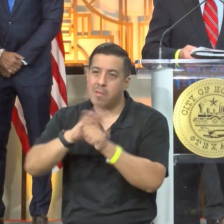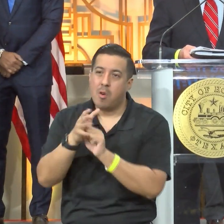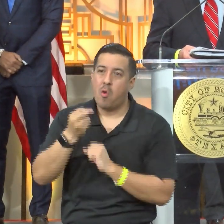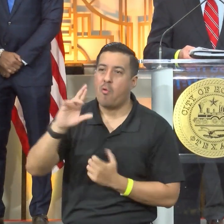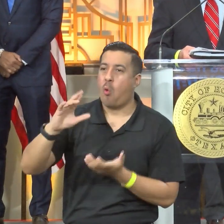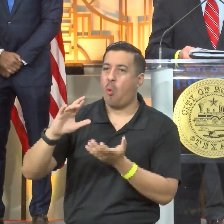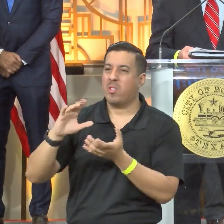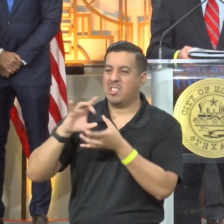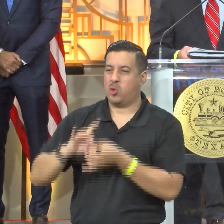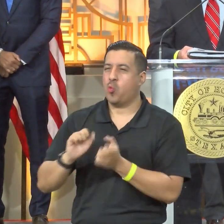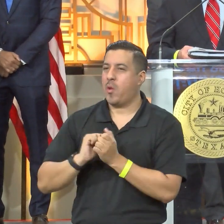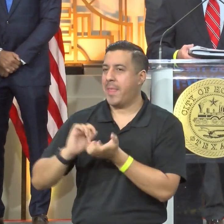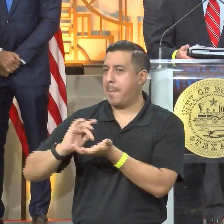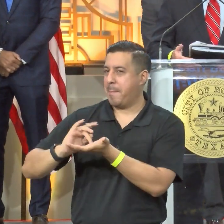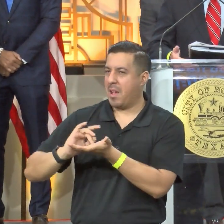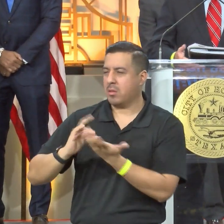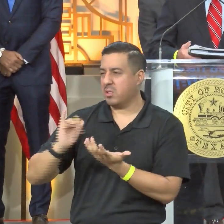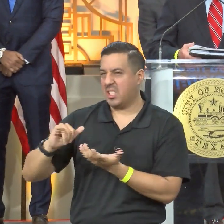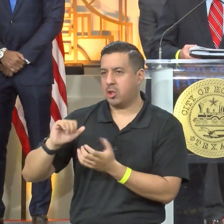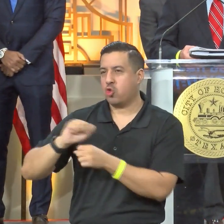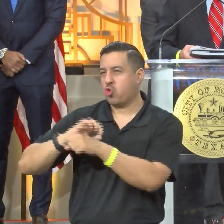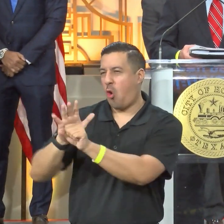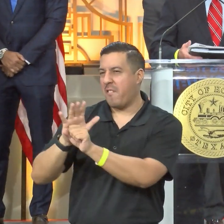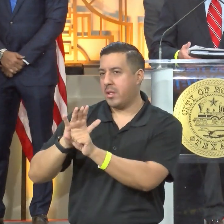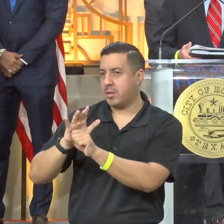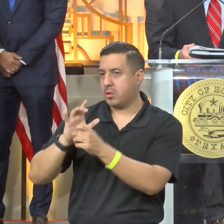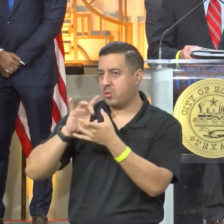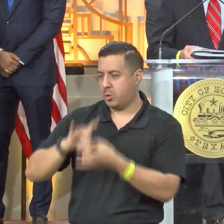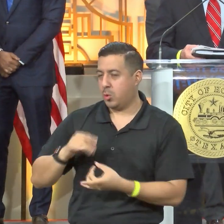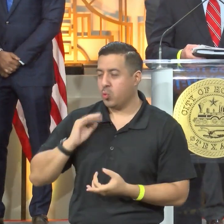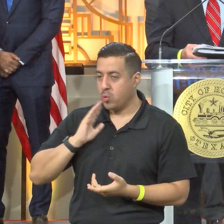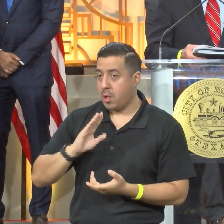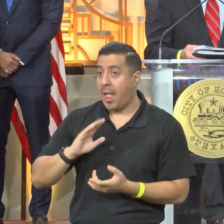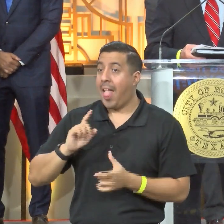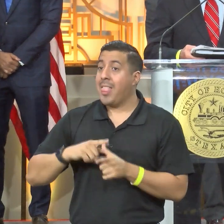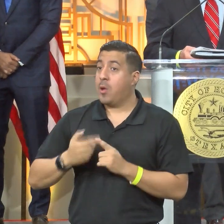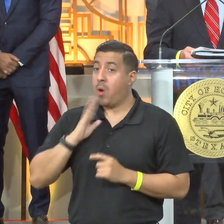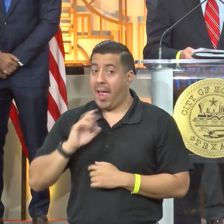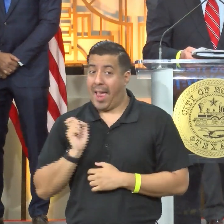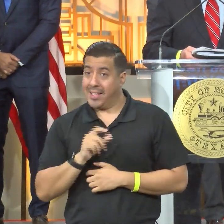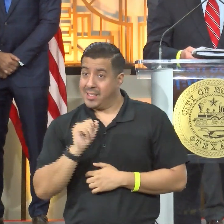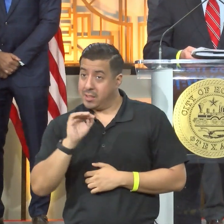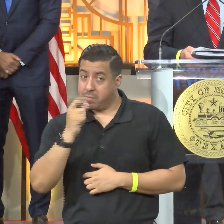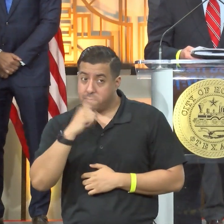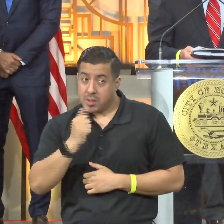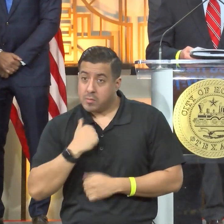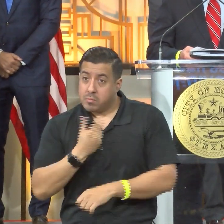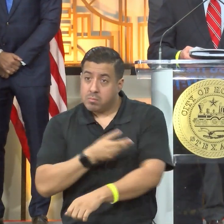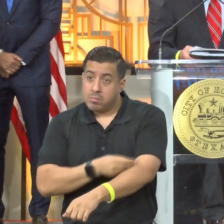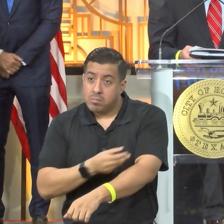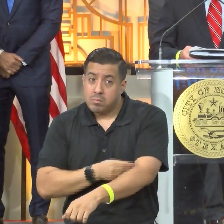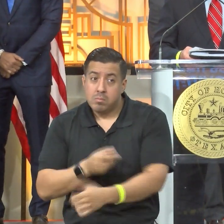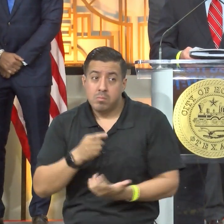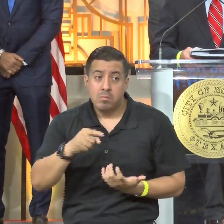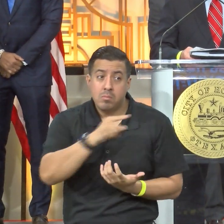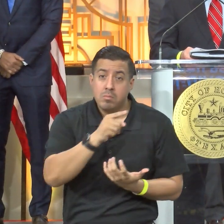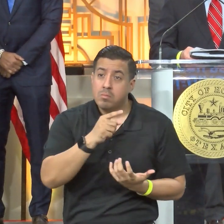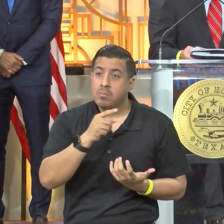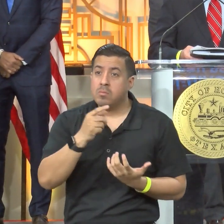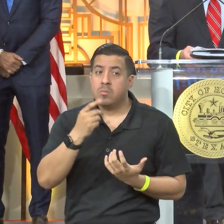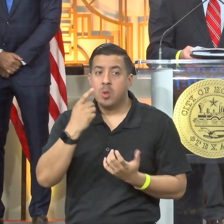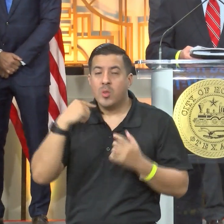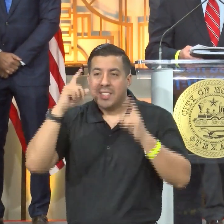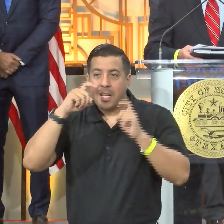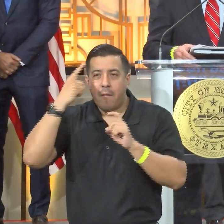COVID related questions we will then ask ask if we can obtain a blood sample from each member of the household which will be